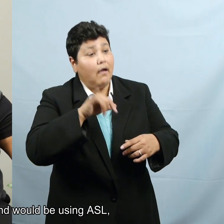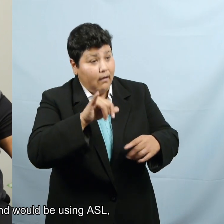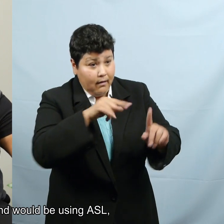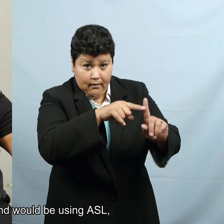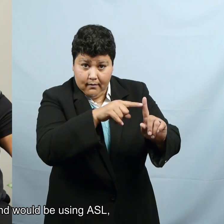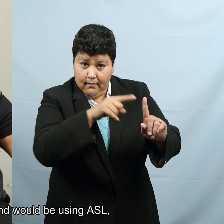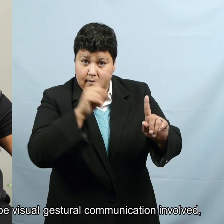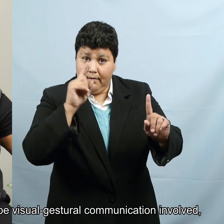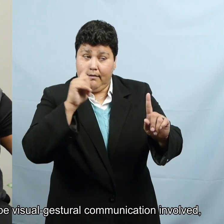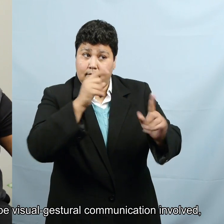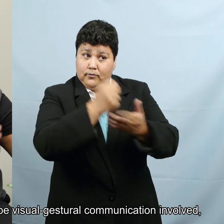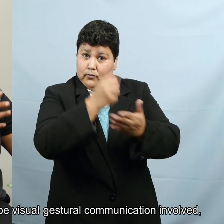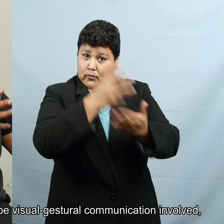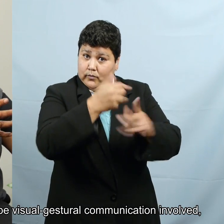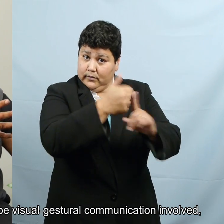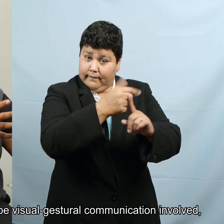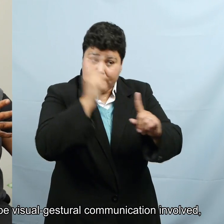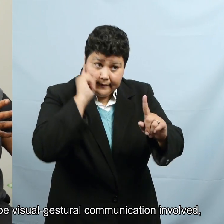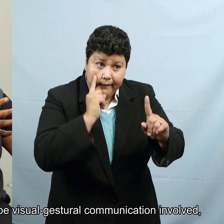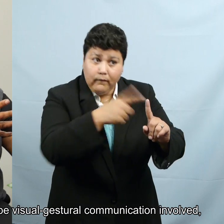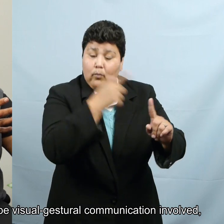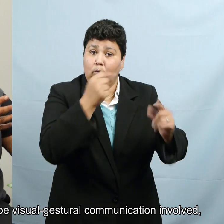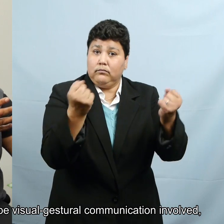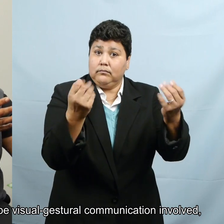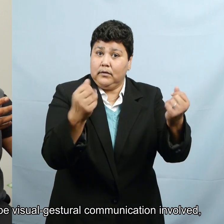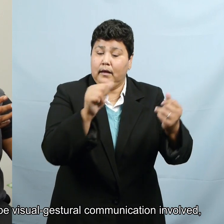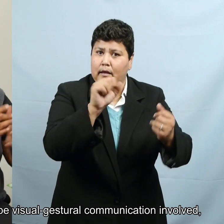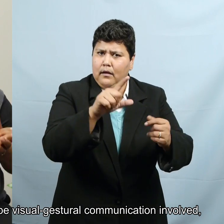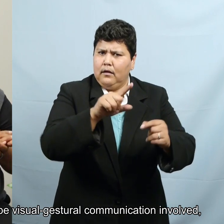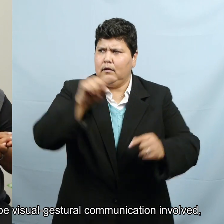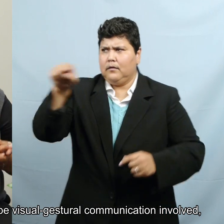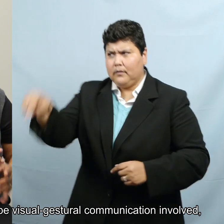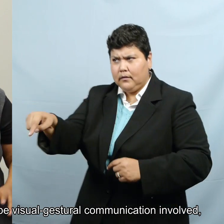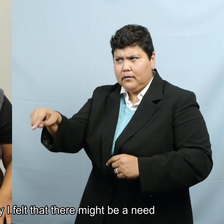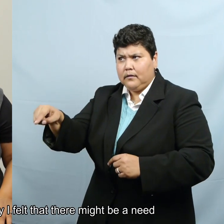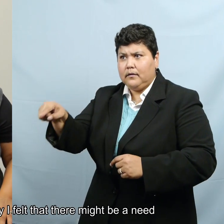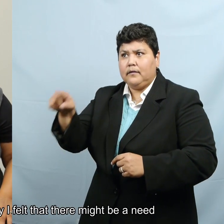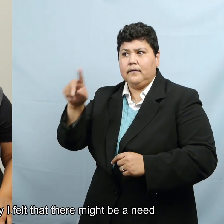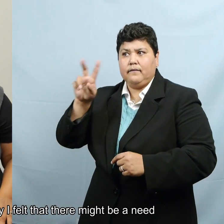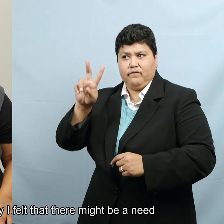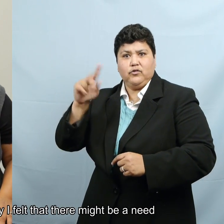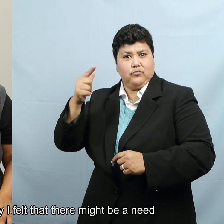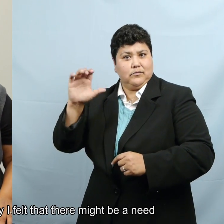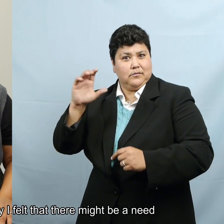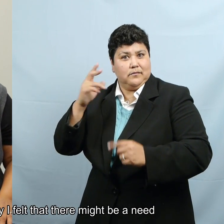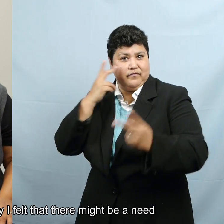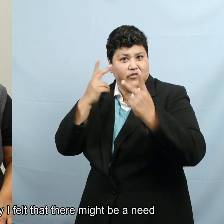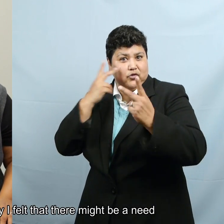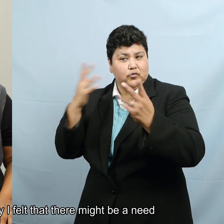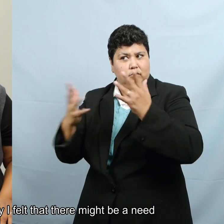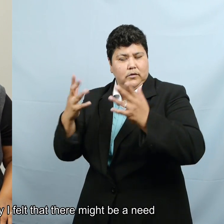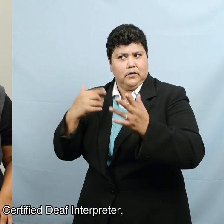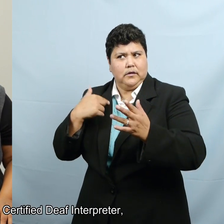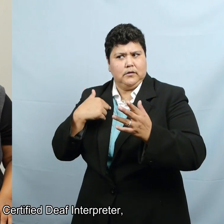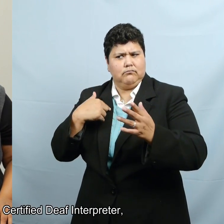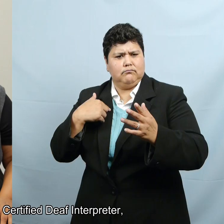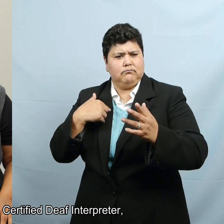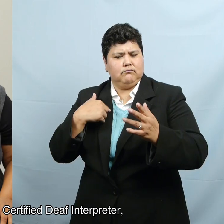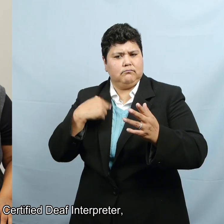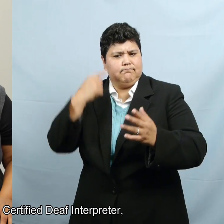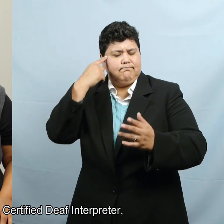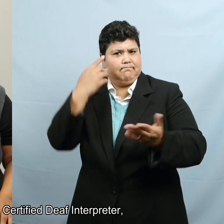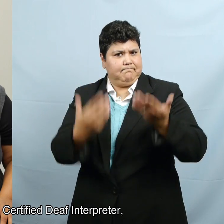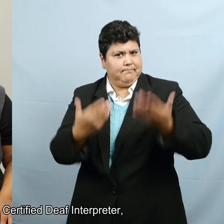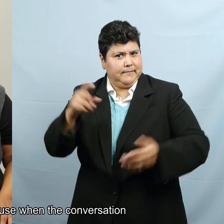and would be using ASL and, but that there would be visual gestural communication involved, immediately I felt that there might be a need for a